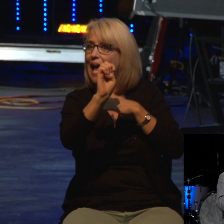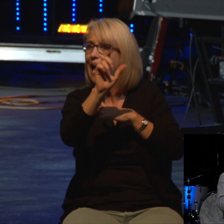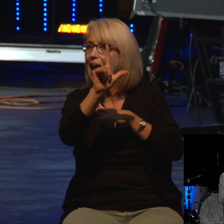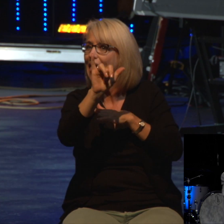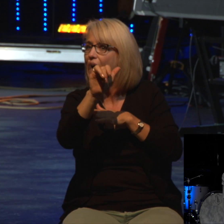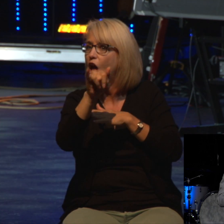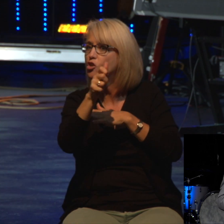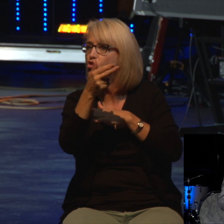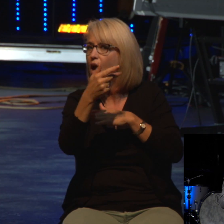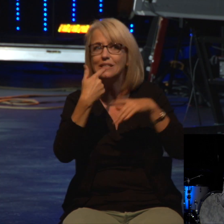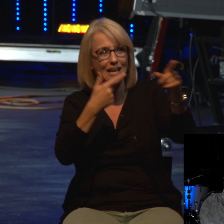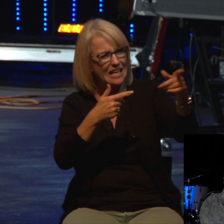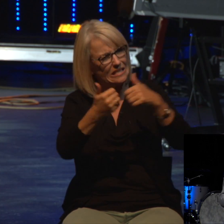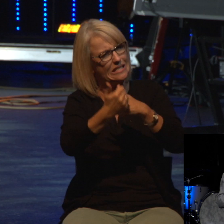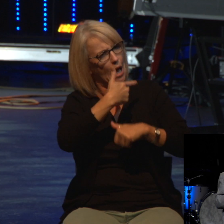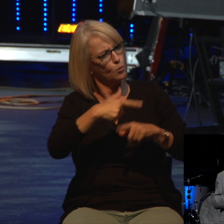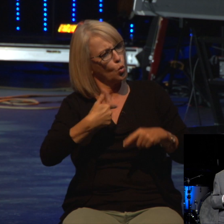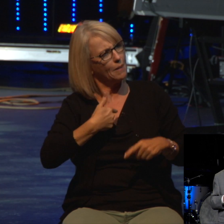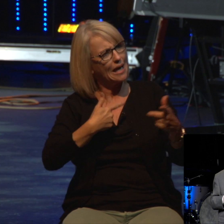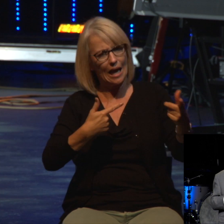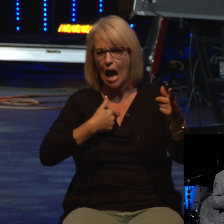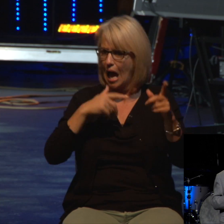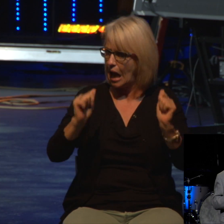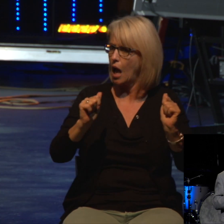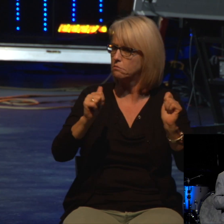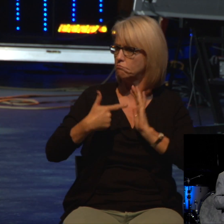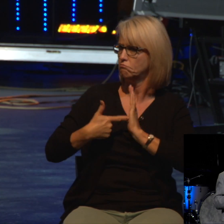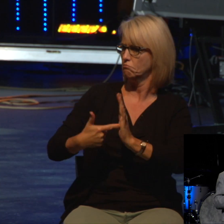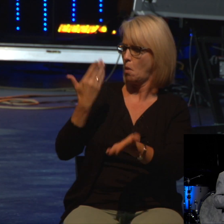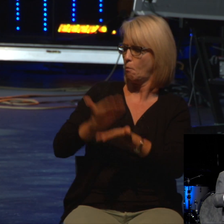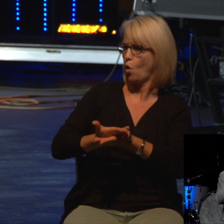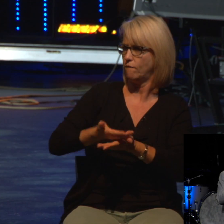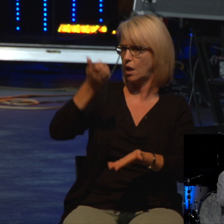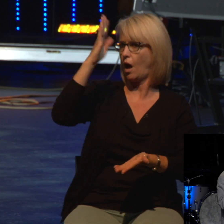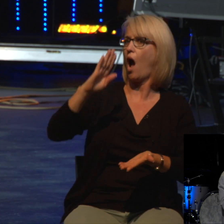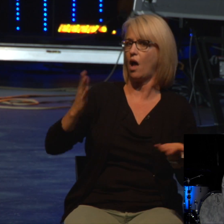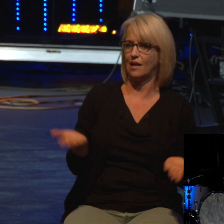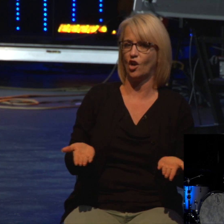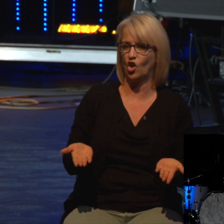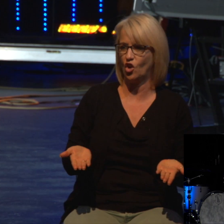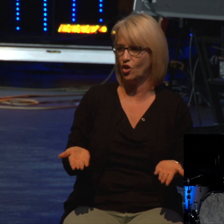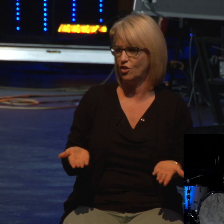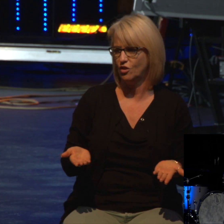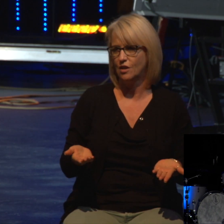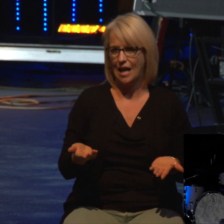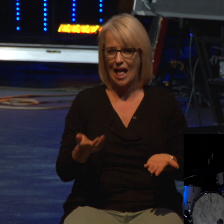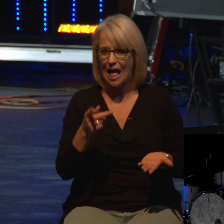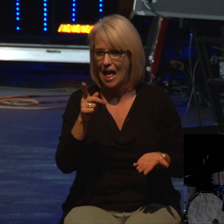Sent him here. I'll show him there's a prophet in Israel. By the way, there's a little lesson there. I want to get this in. It's